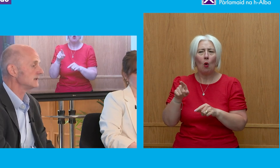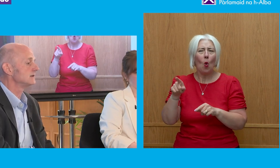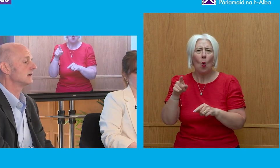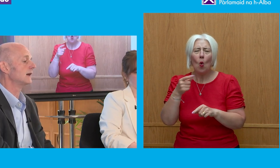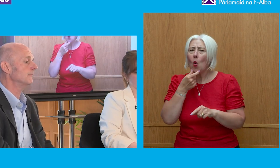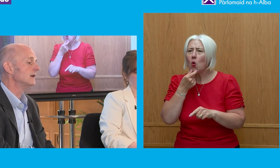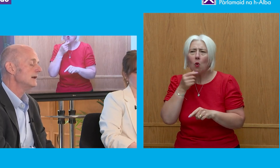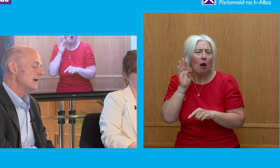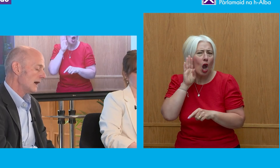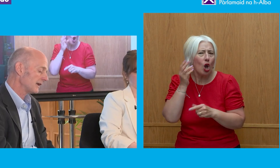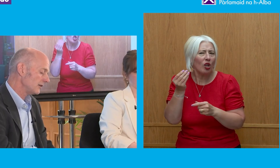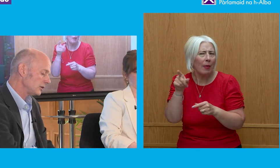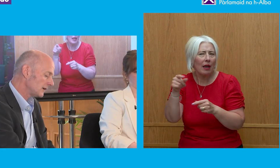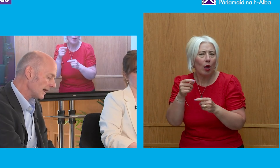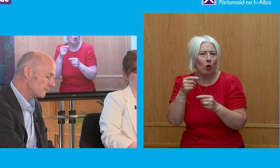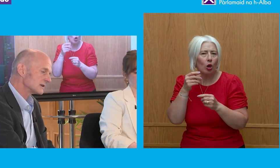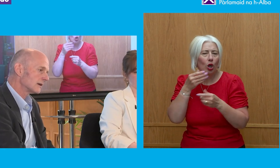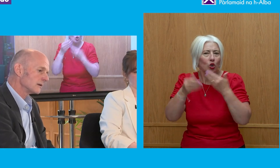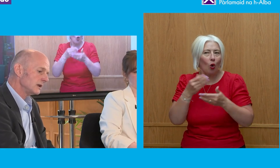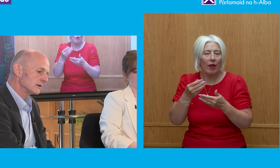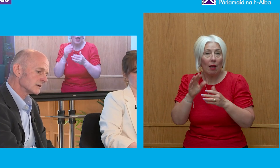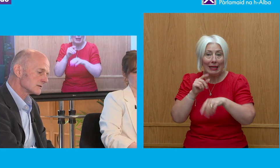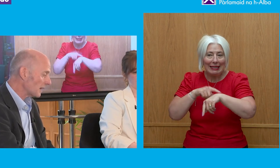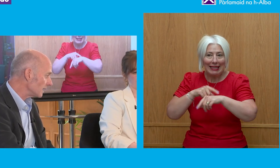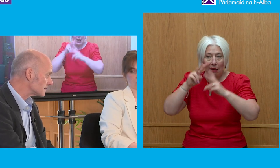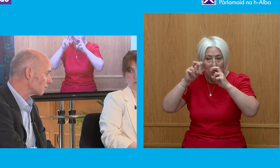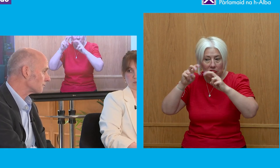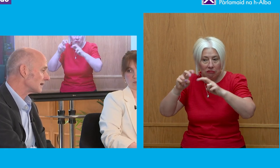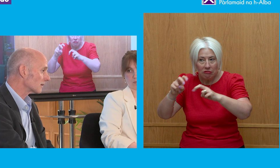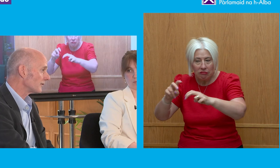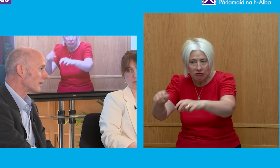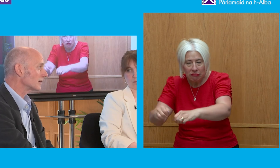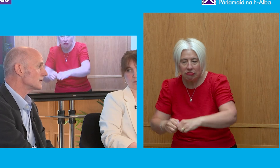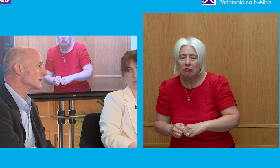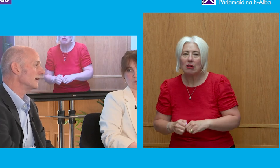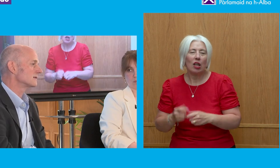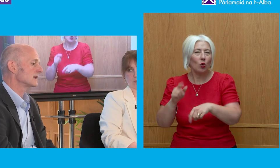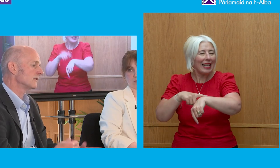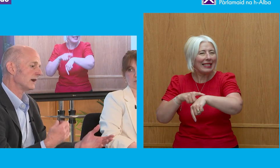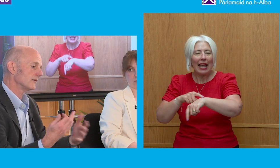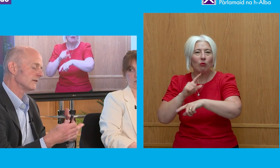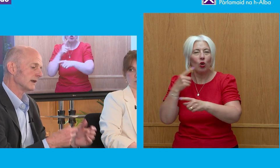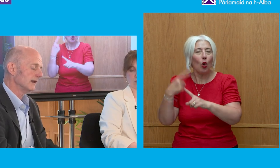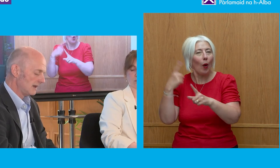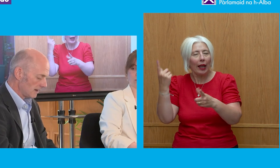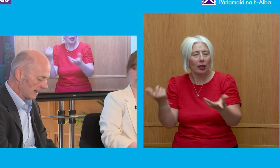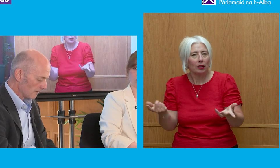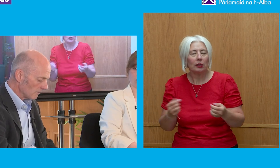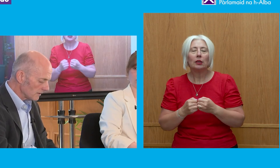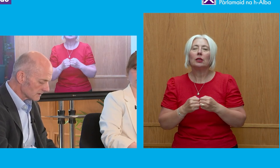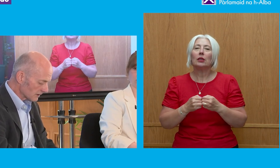of dedicated time. I think in the UK, particularly media that does bias in one political direction, you see the way that the